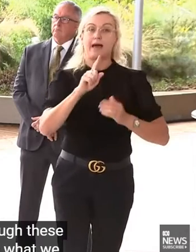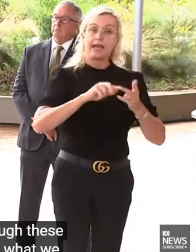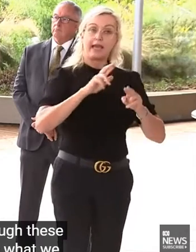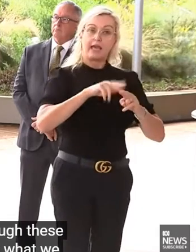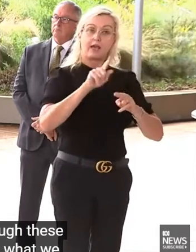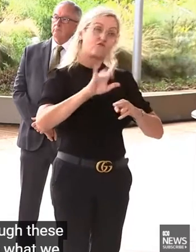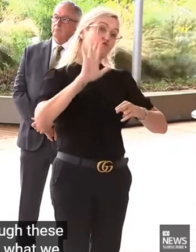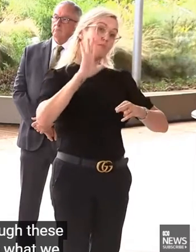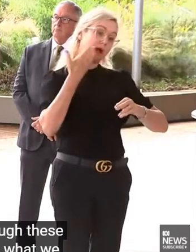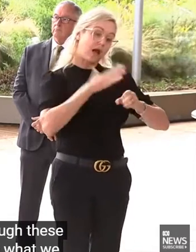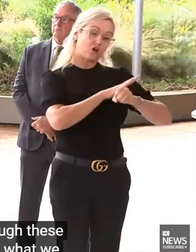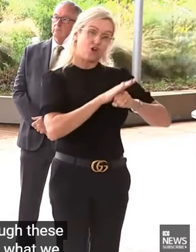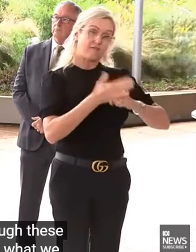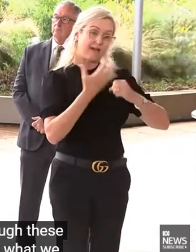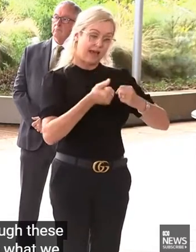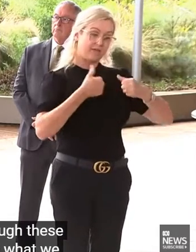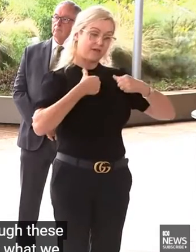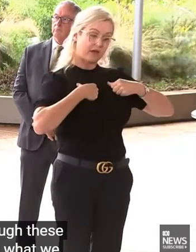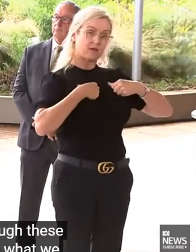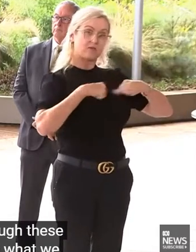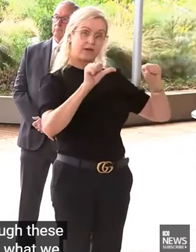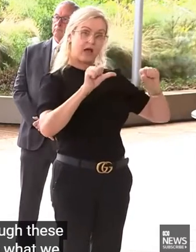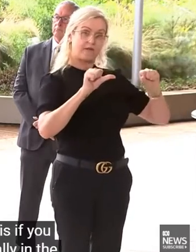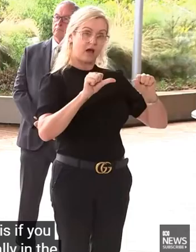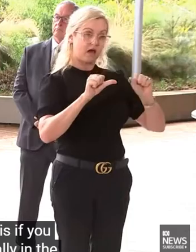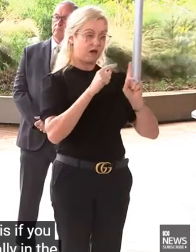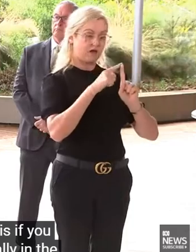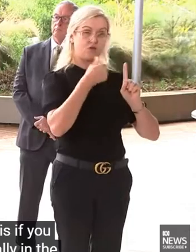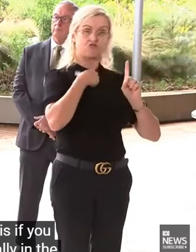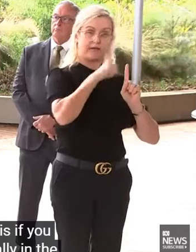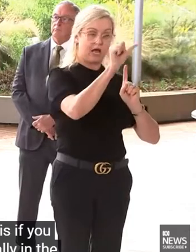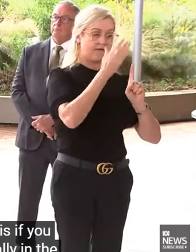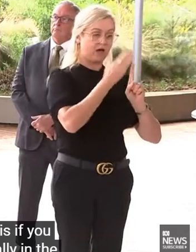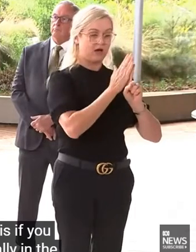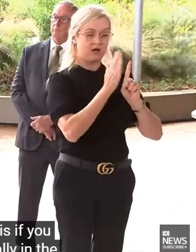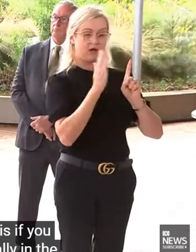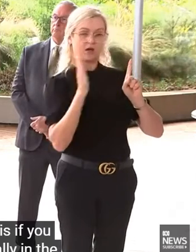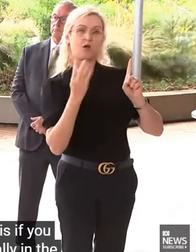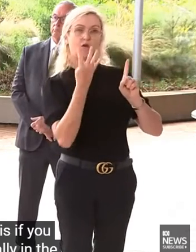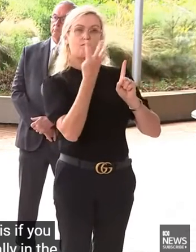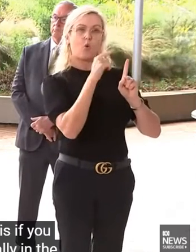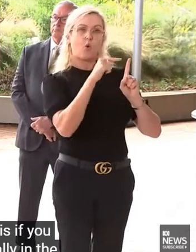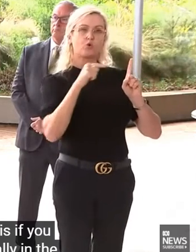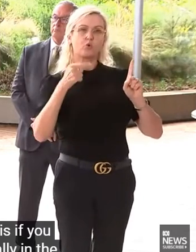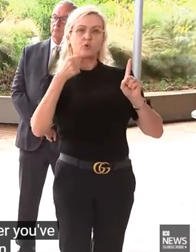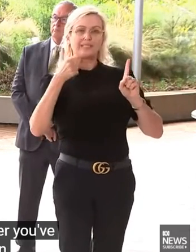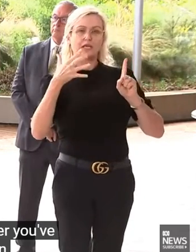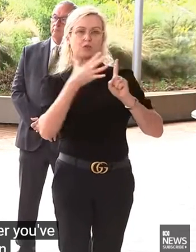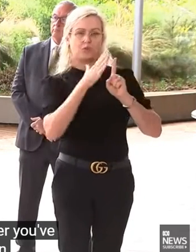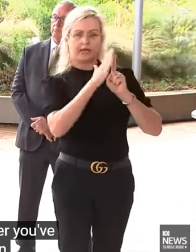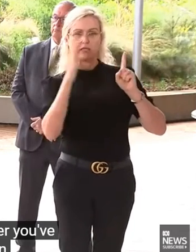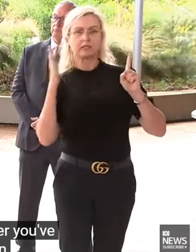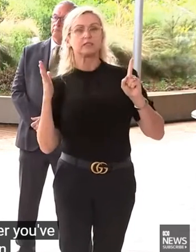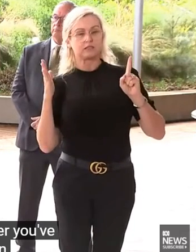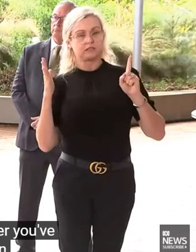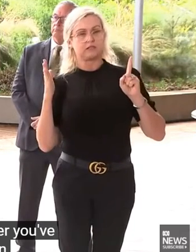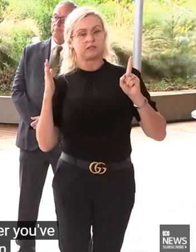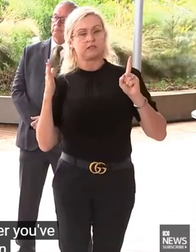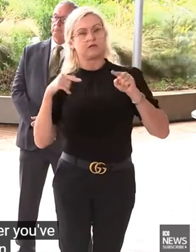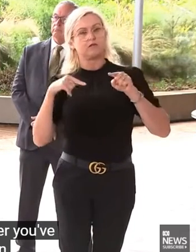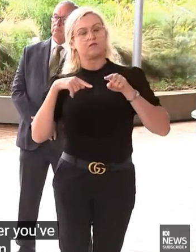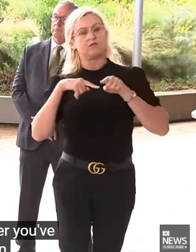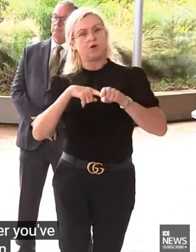and generally in the four to six weeks after you've had COVID, then proceed with your schedule. But